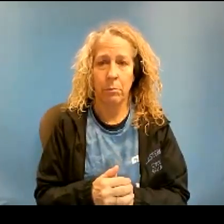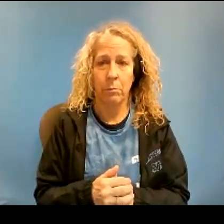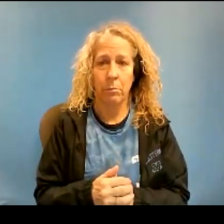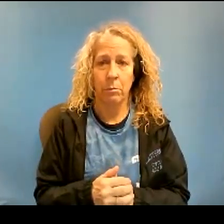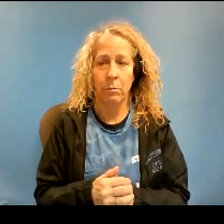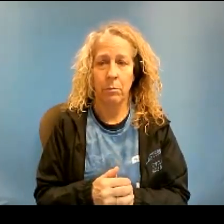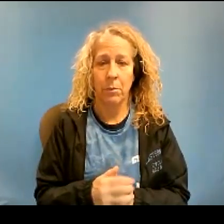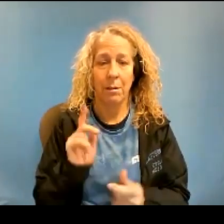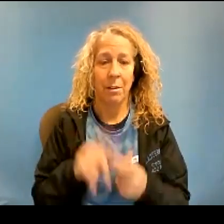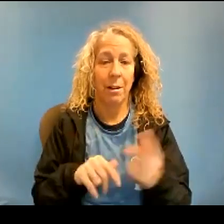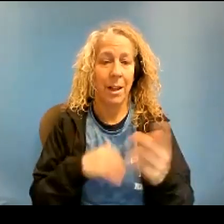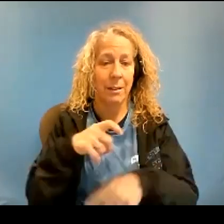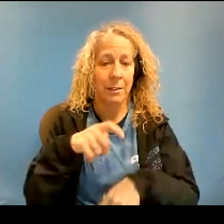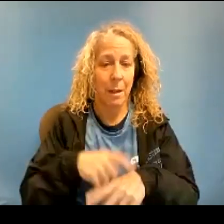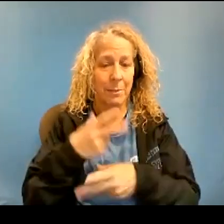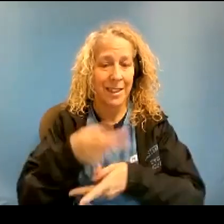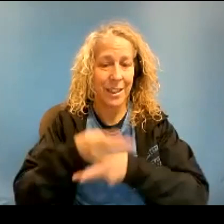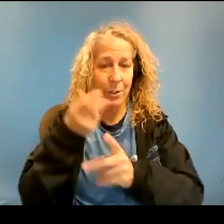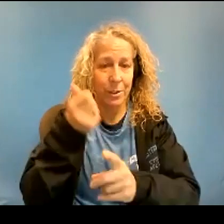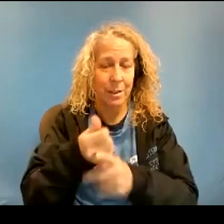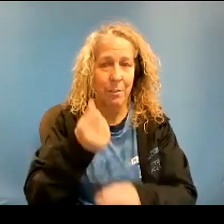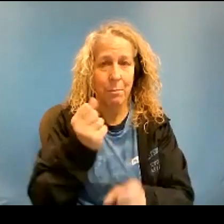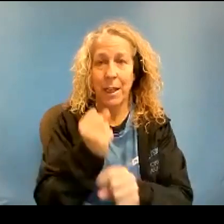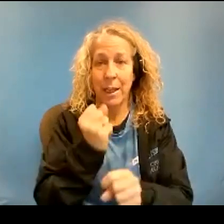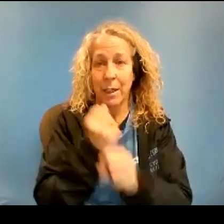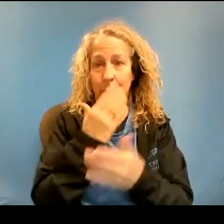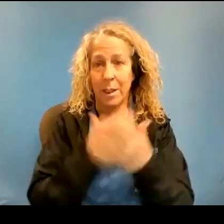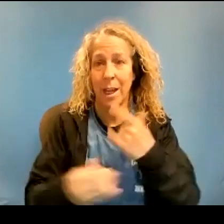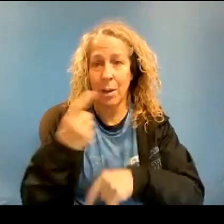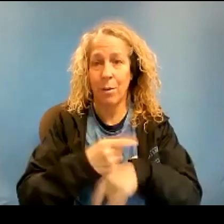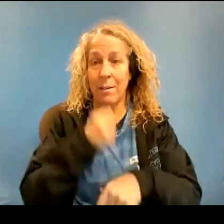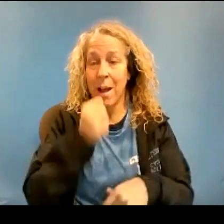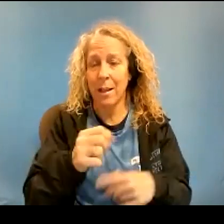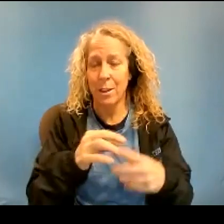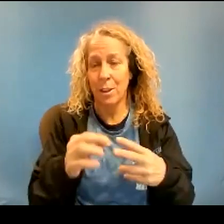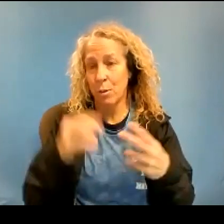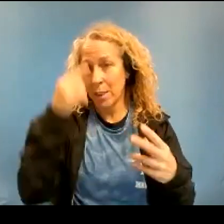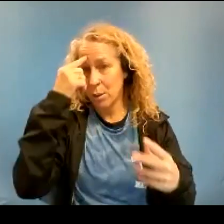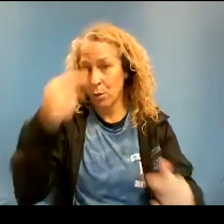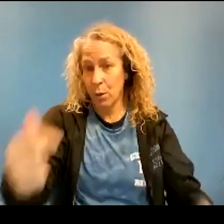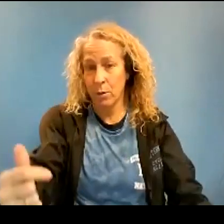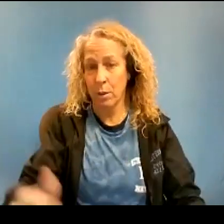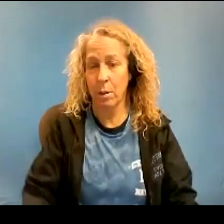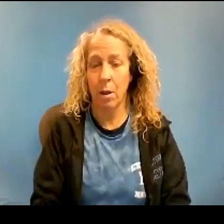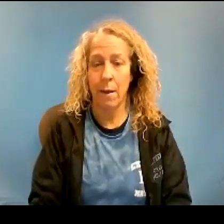Until next time, take care. Make it a great day or not. The choice is yours.